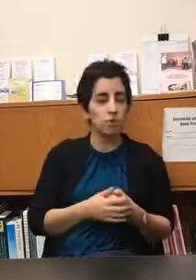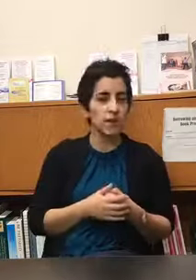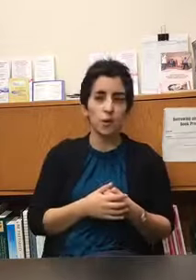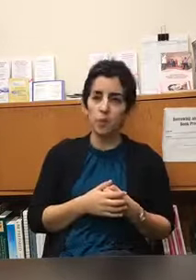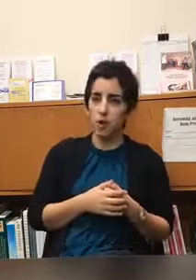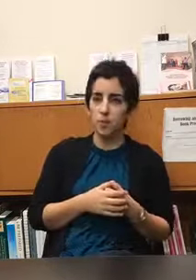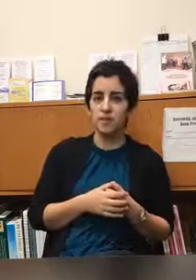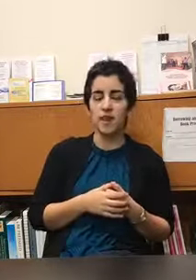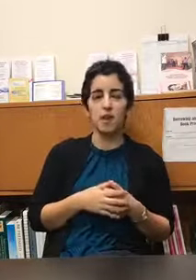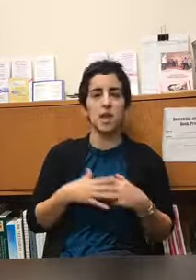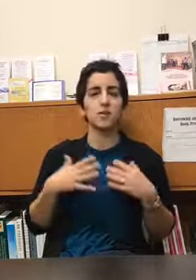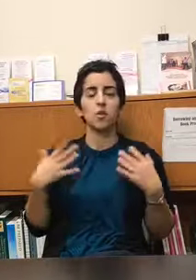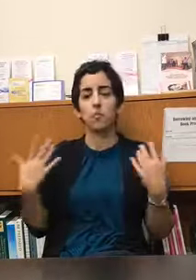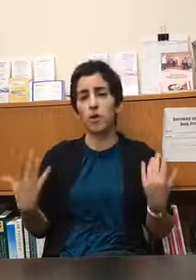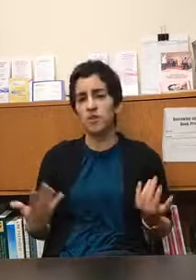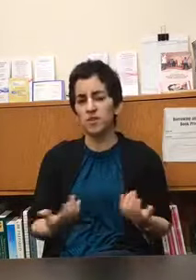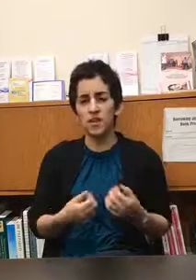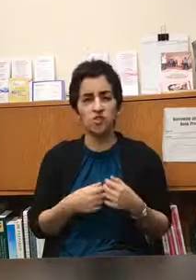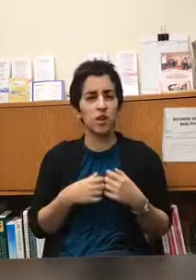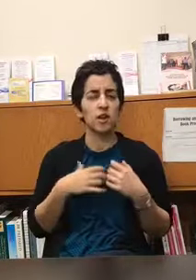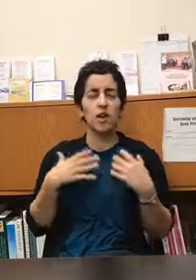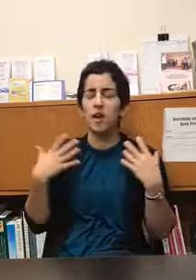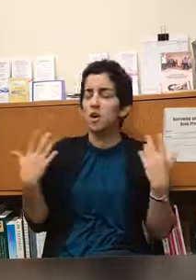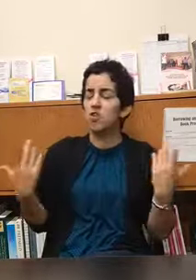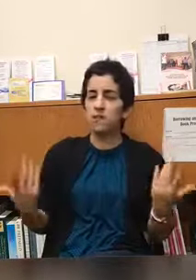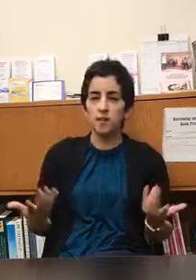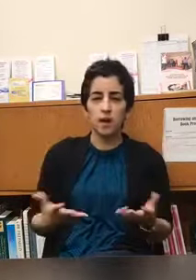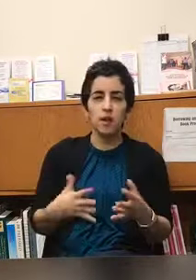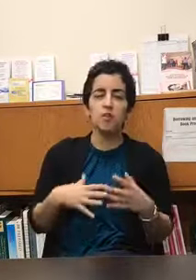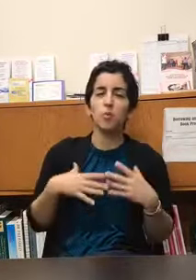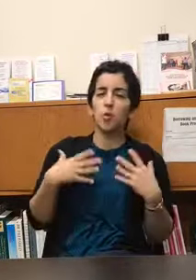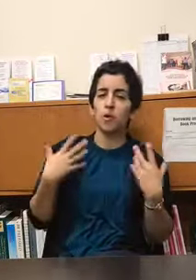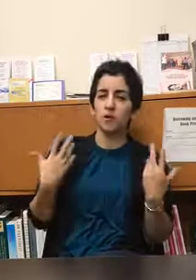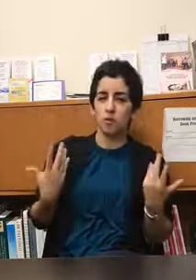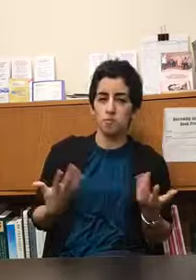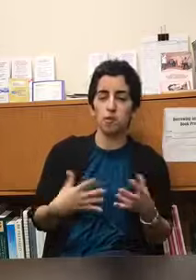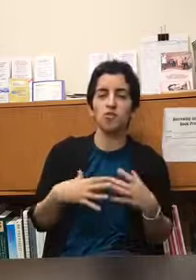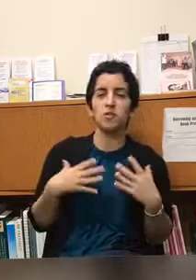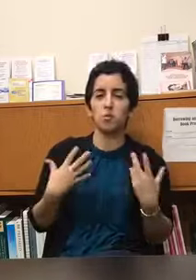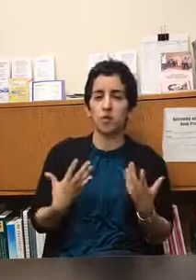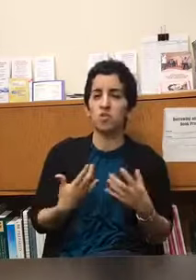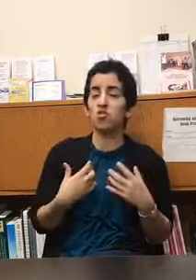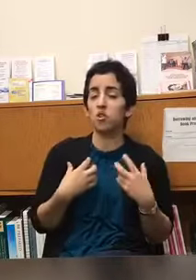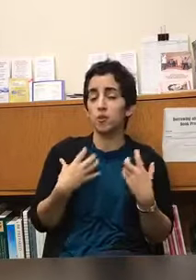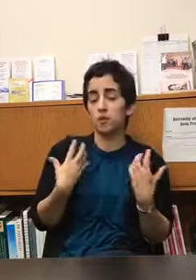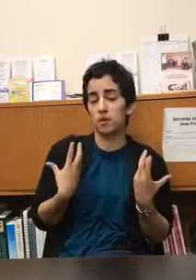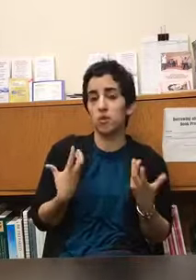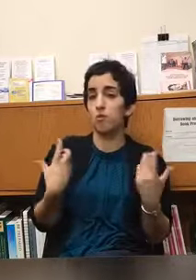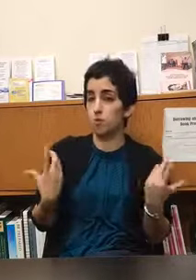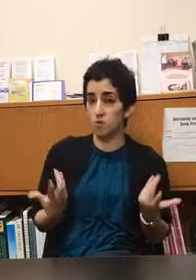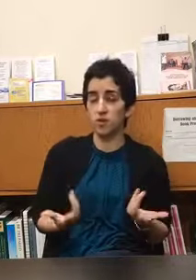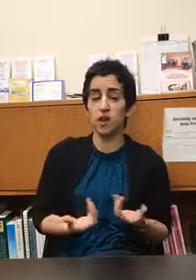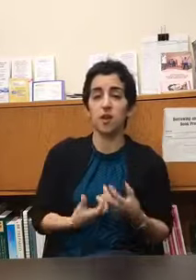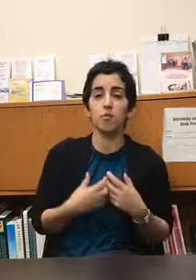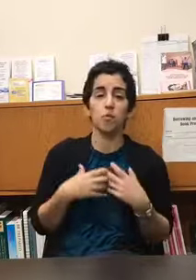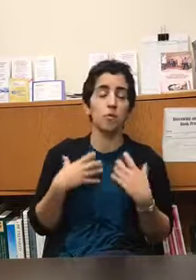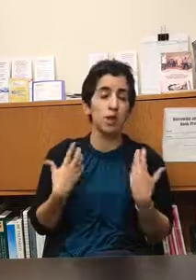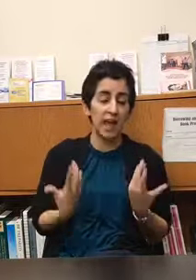psychotherapy techniques or improvisation just exploring different emotions and relationships relationships through music through play